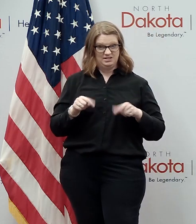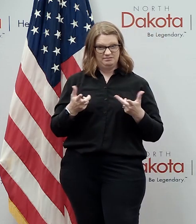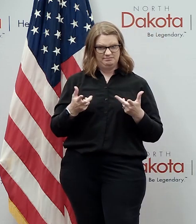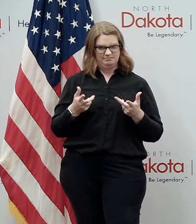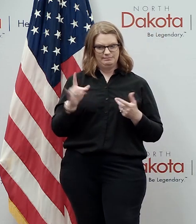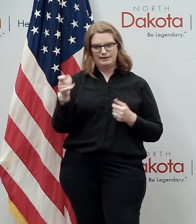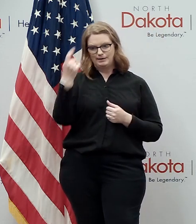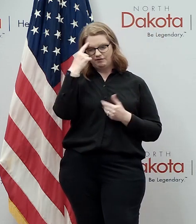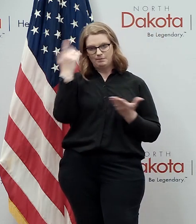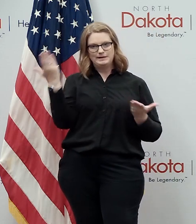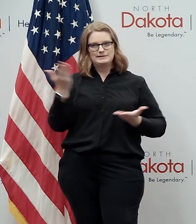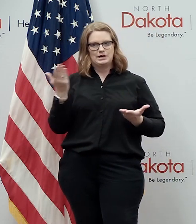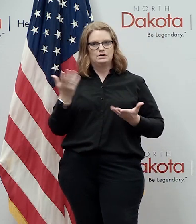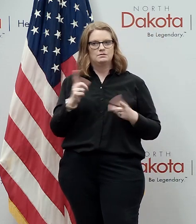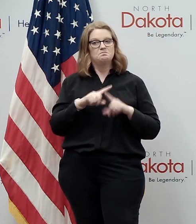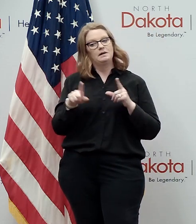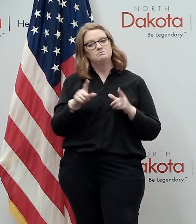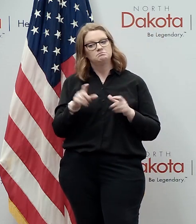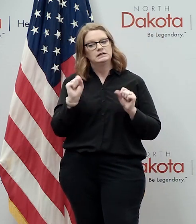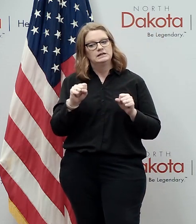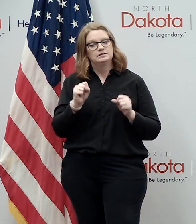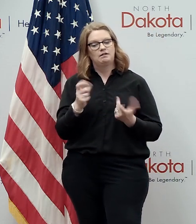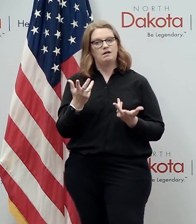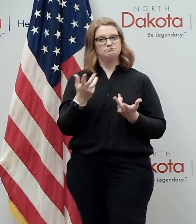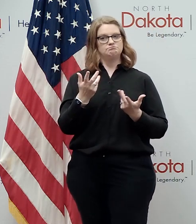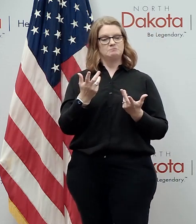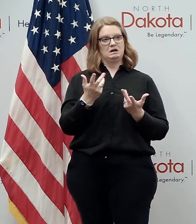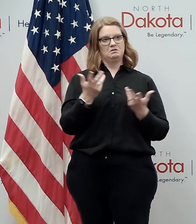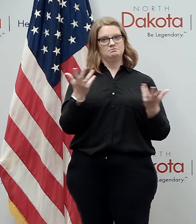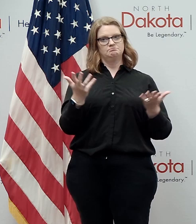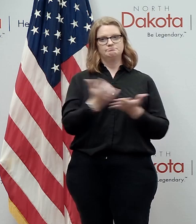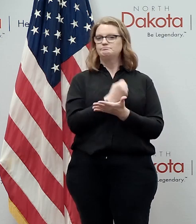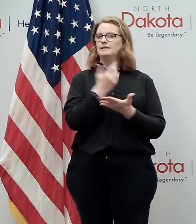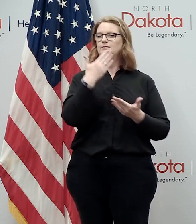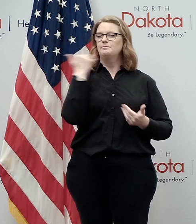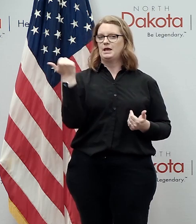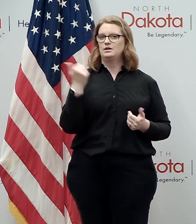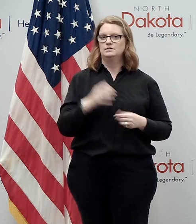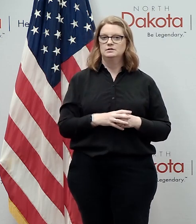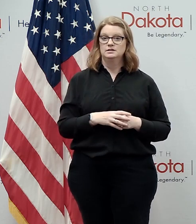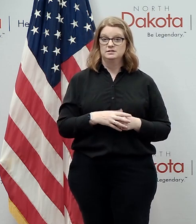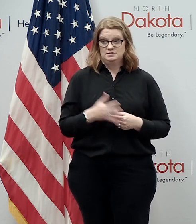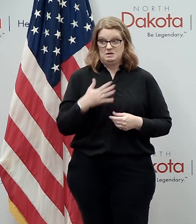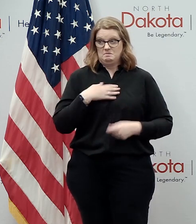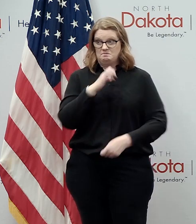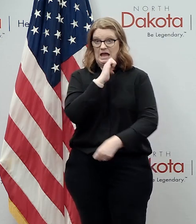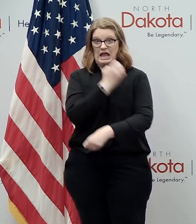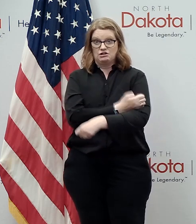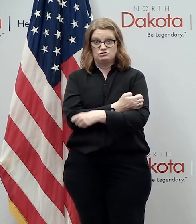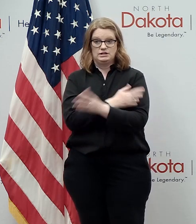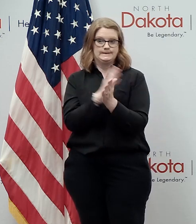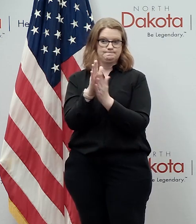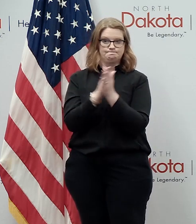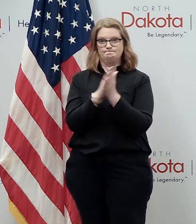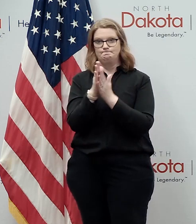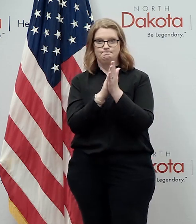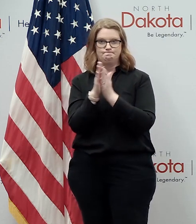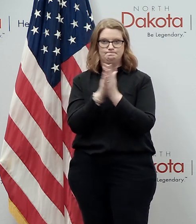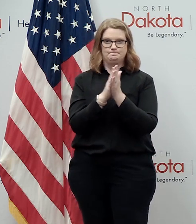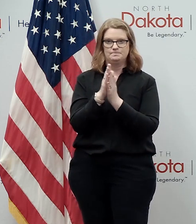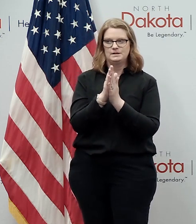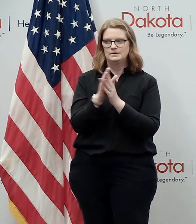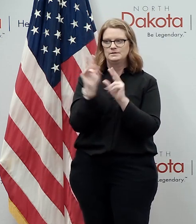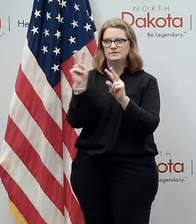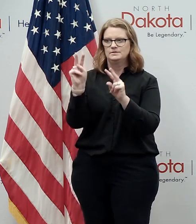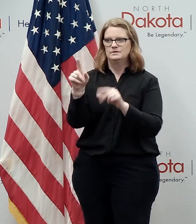government's here but we got it we have an opportunity to make it better so all in all i'd say my energy level is super high about what can happen on the back side of this